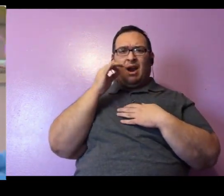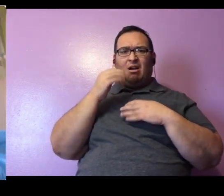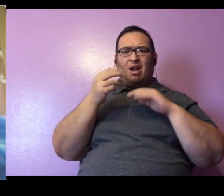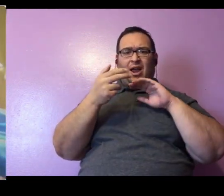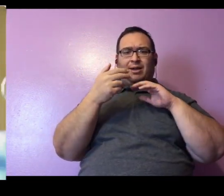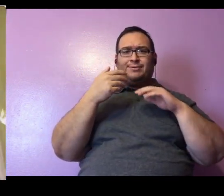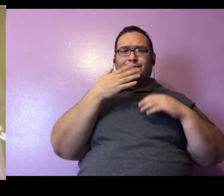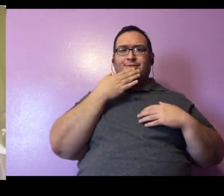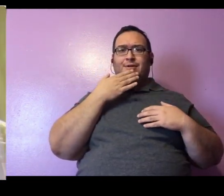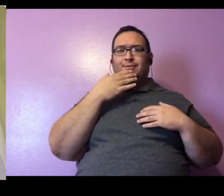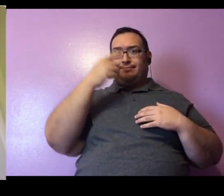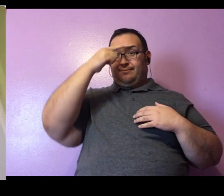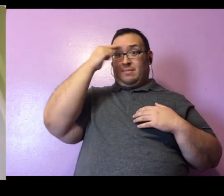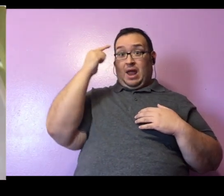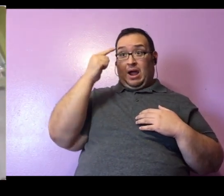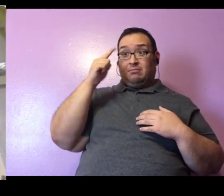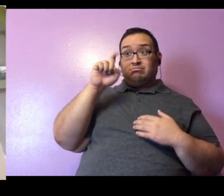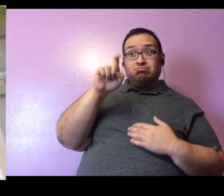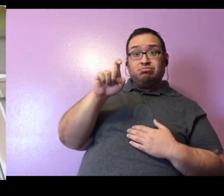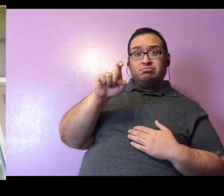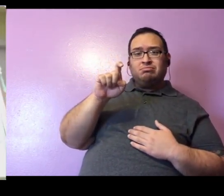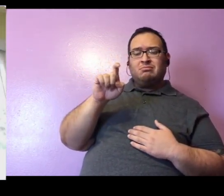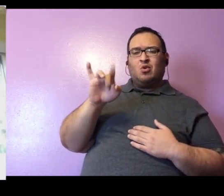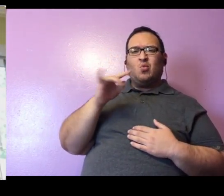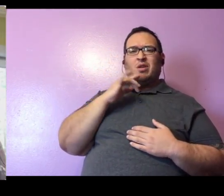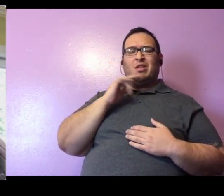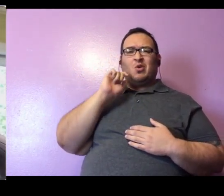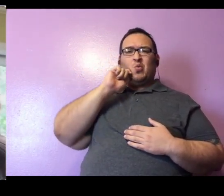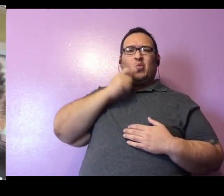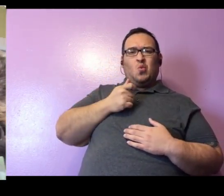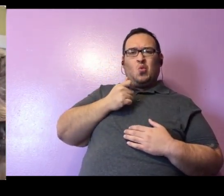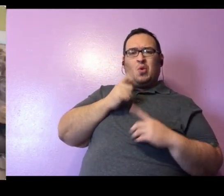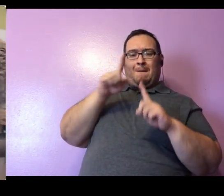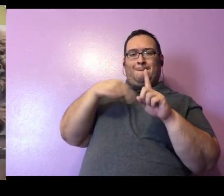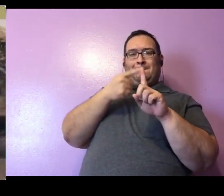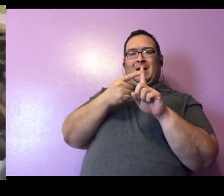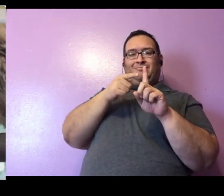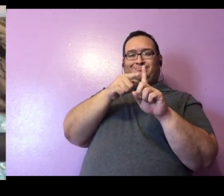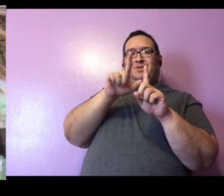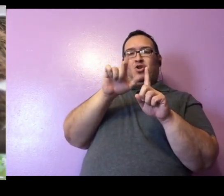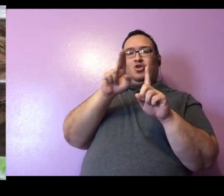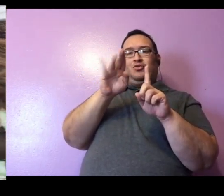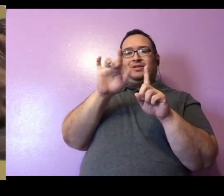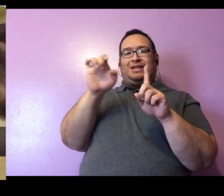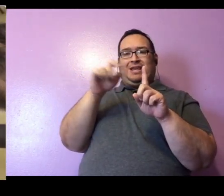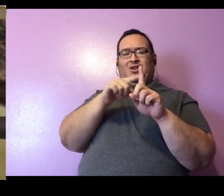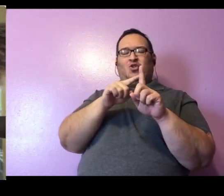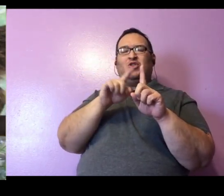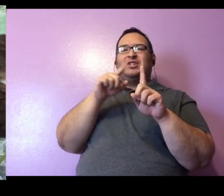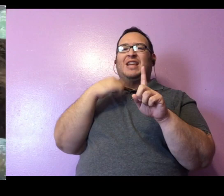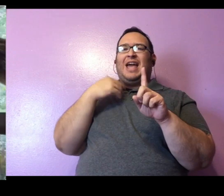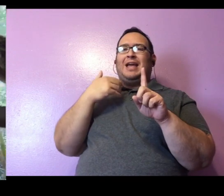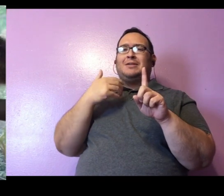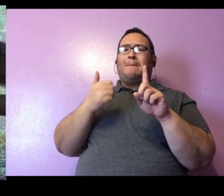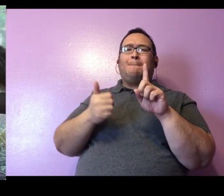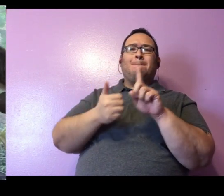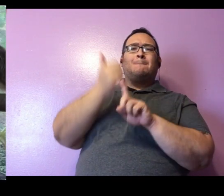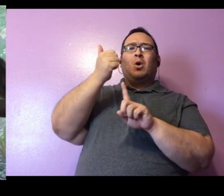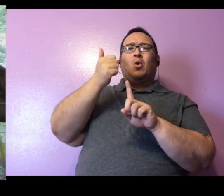actually, this is something that's pretty cool about Lucille especially. She's actually the blondest bearcat